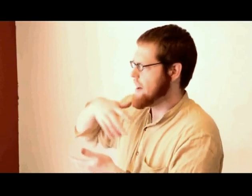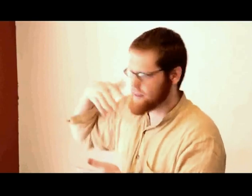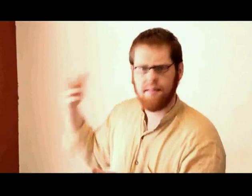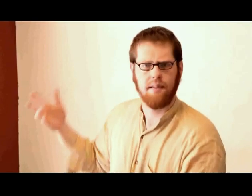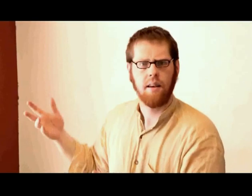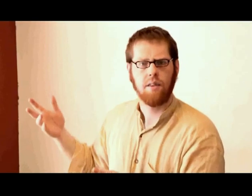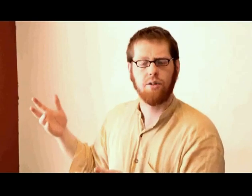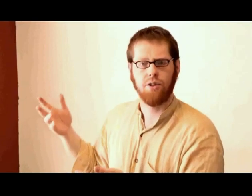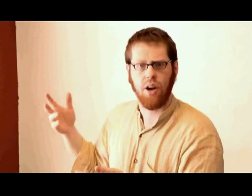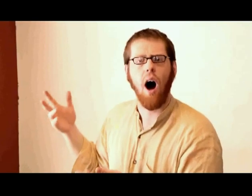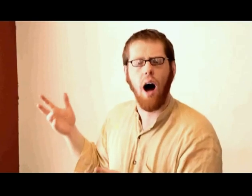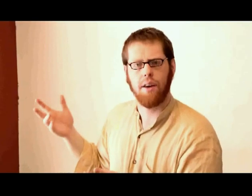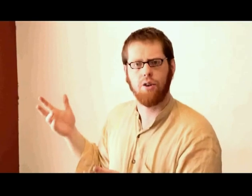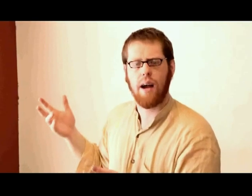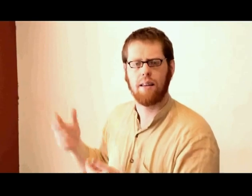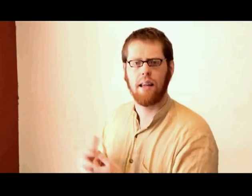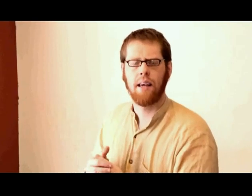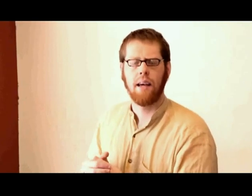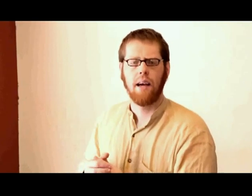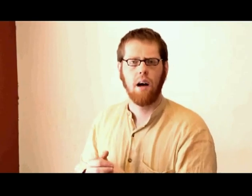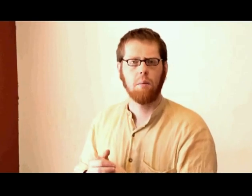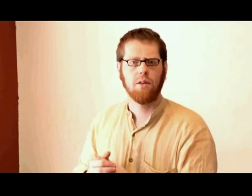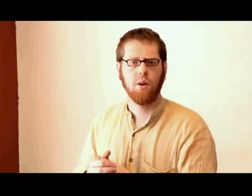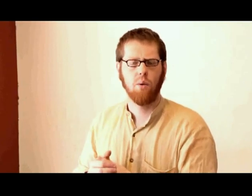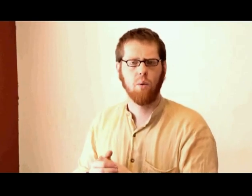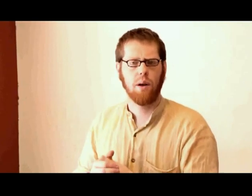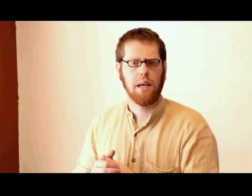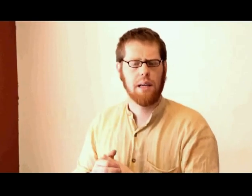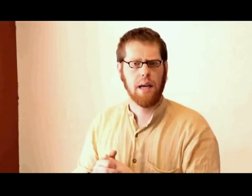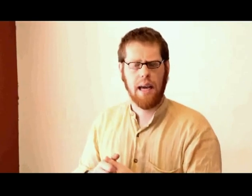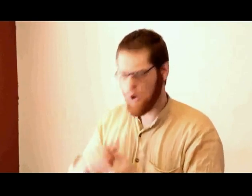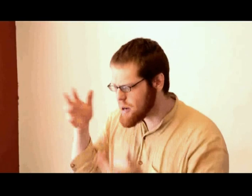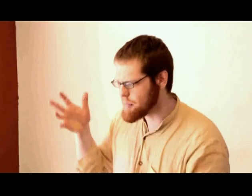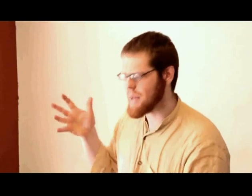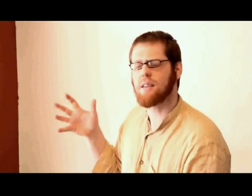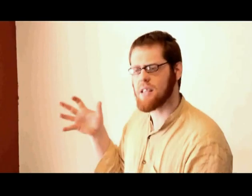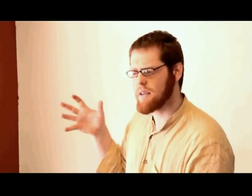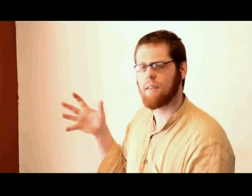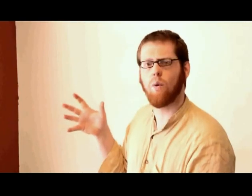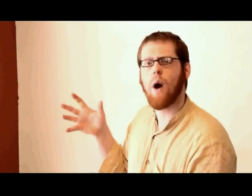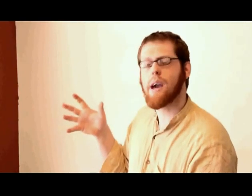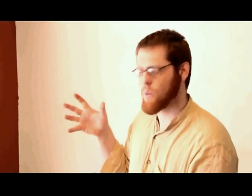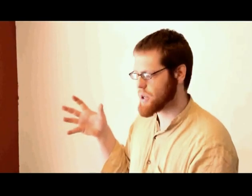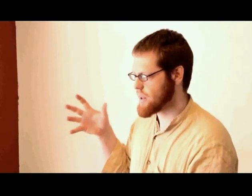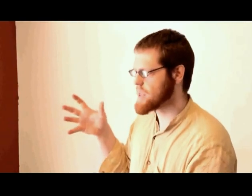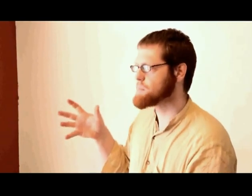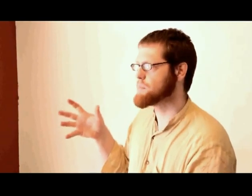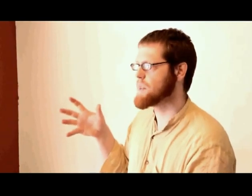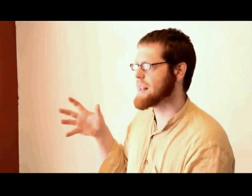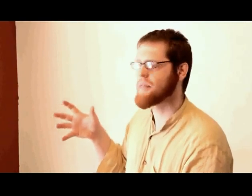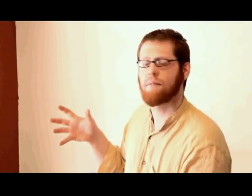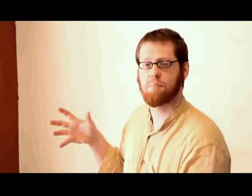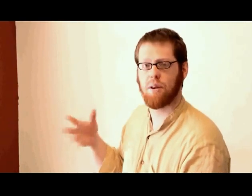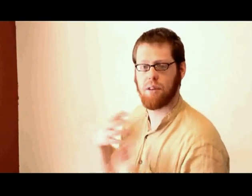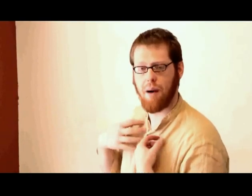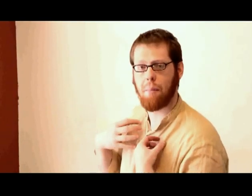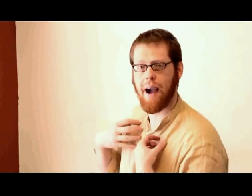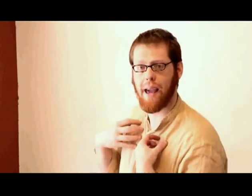offense to God directly? And so it couldn't be conceived of a way in which the death of this person by my